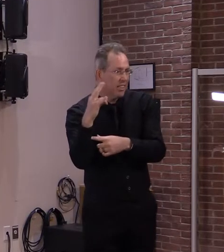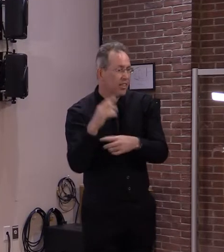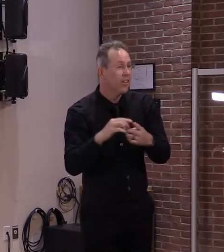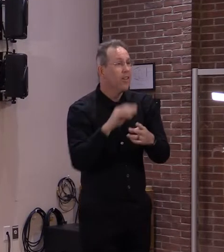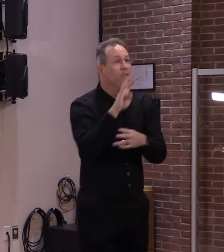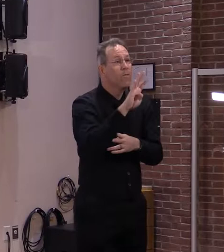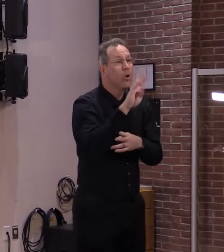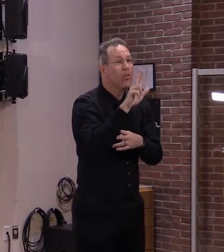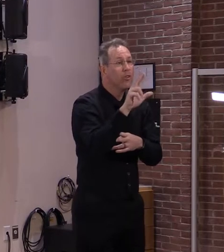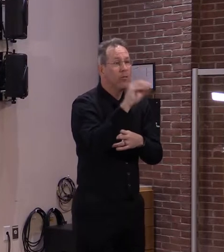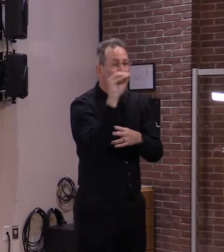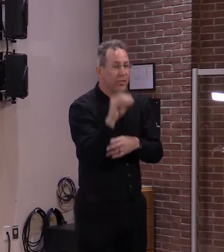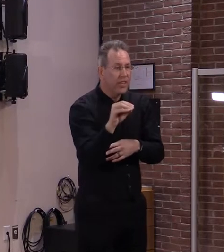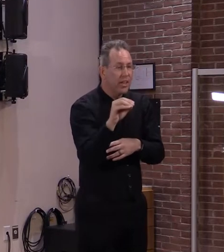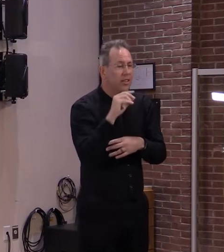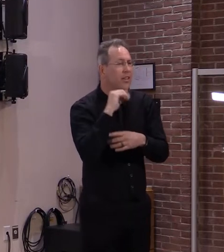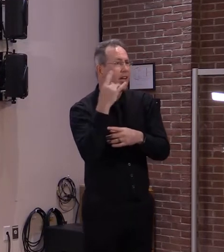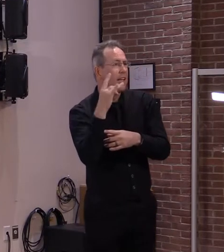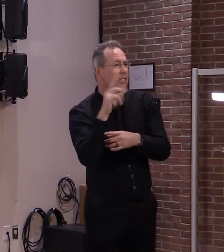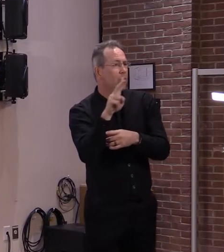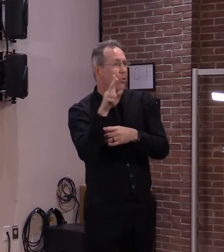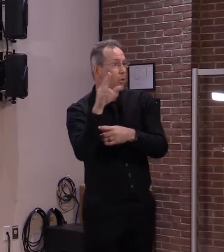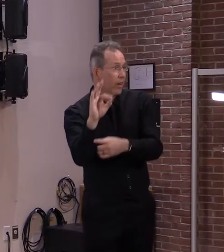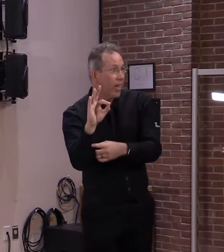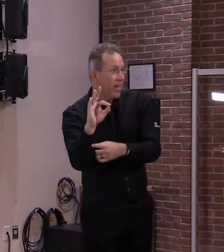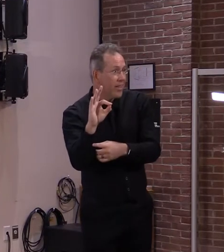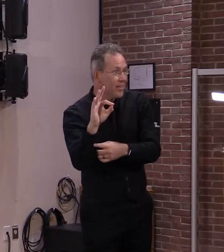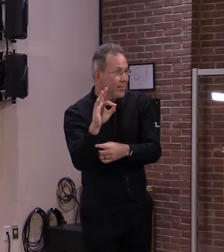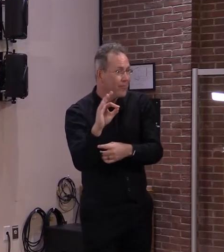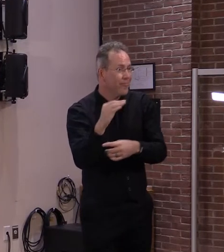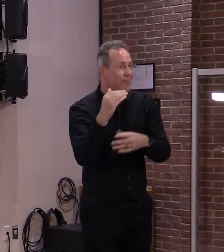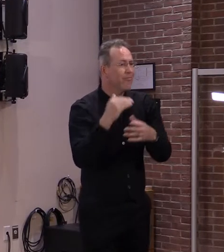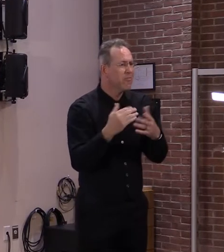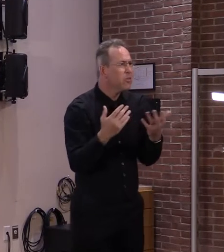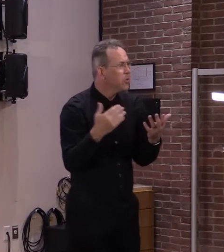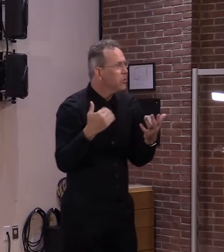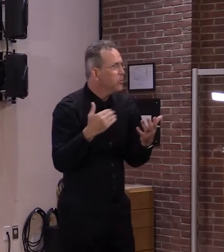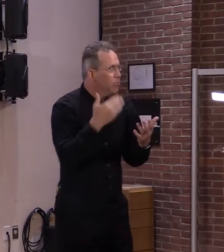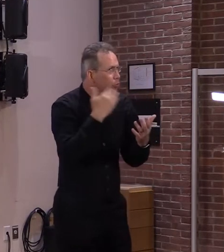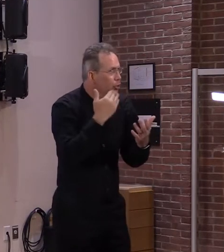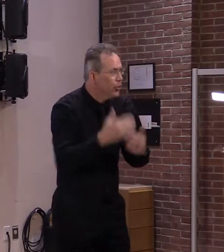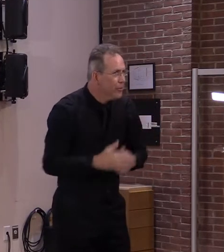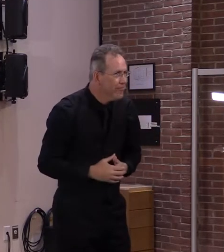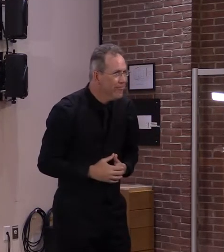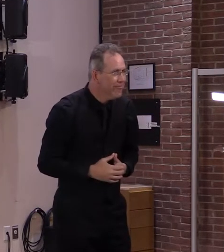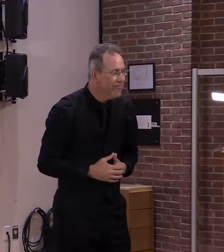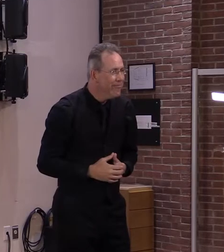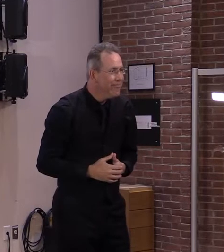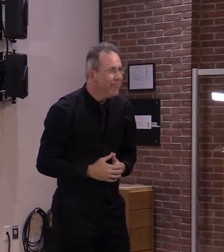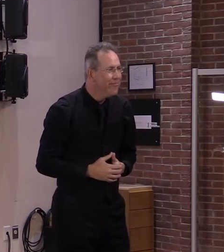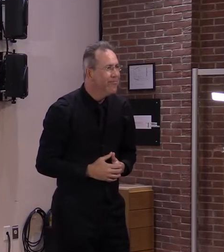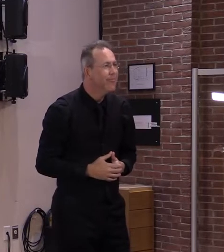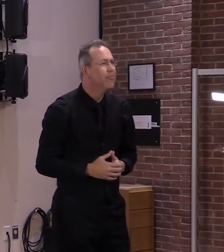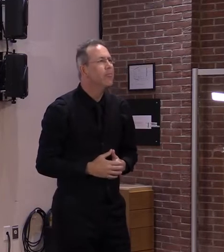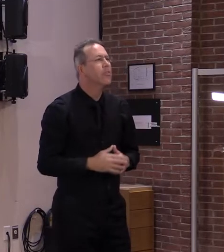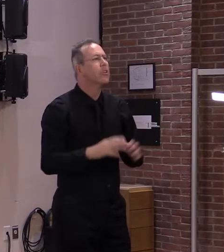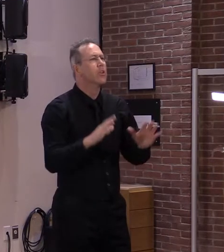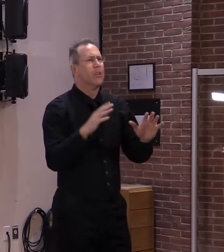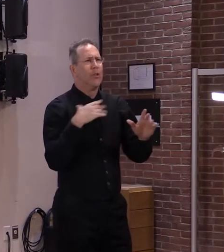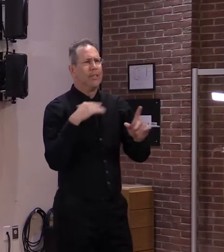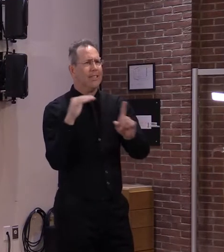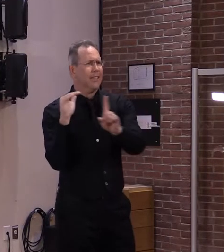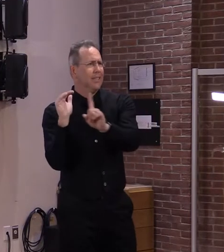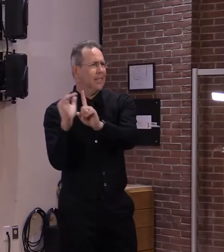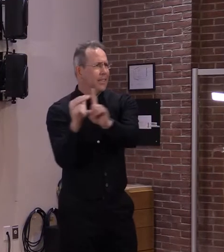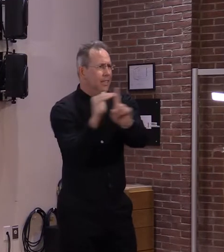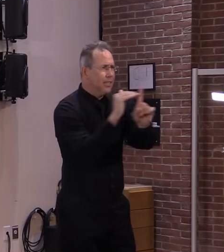and 29 have been either vaccinated or registered. As a reminder, if you are